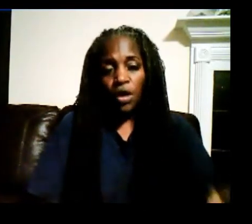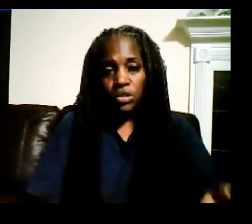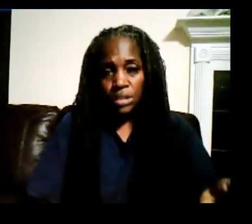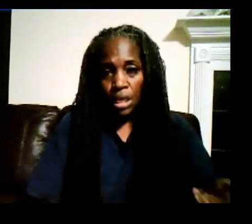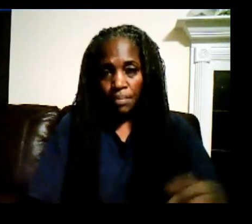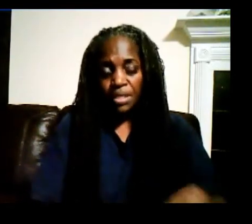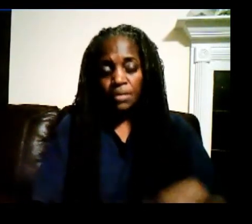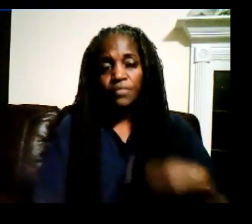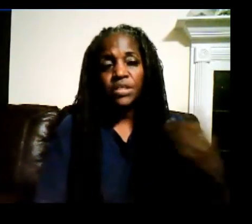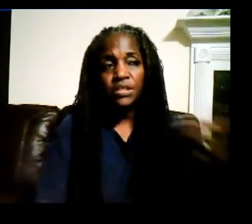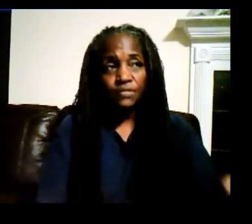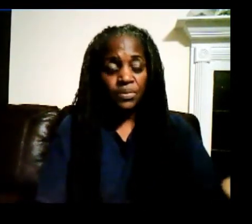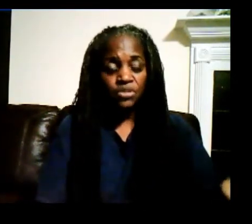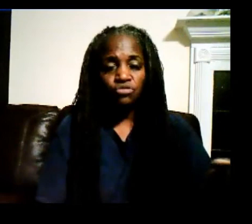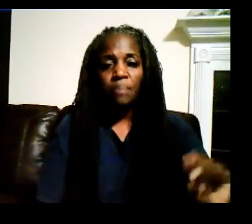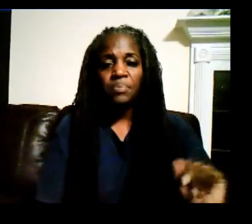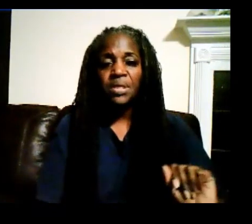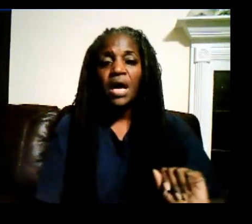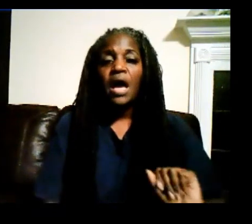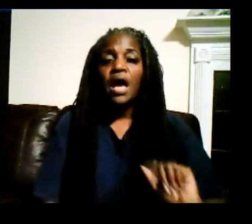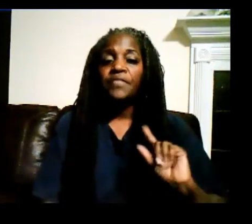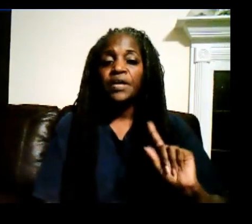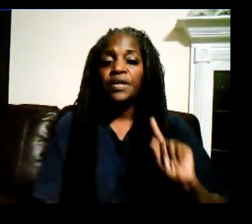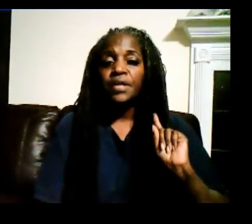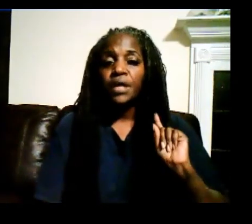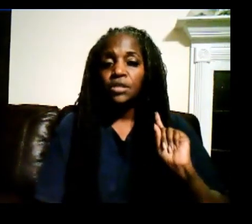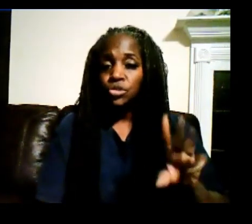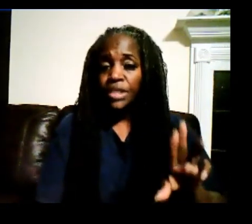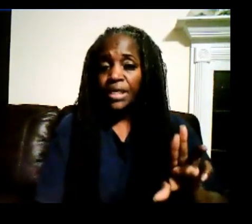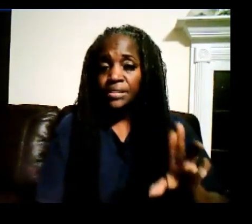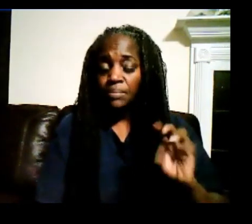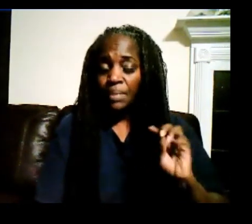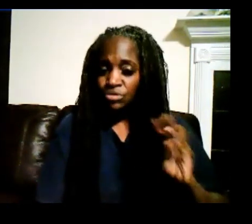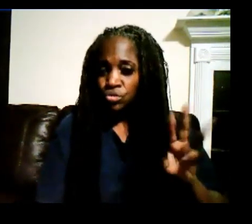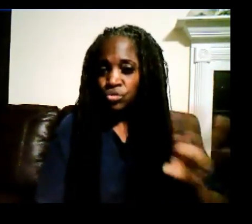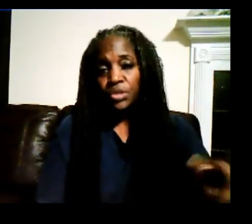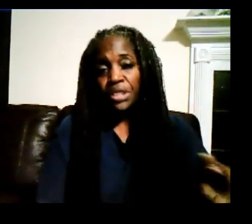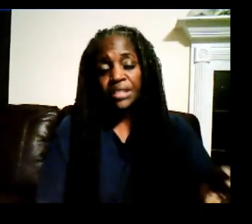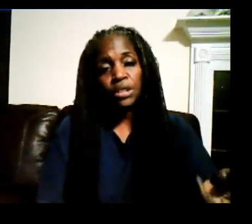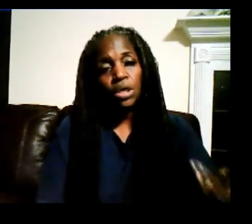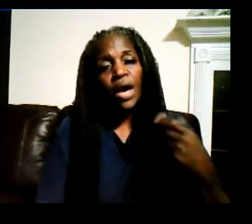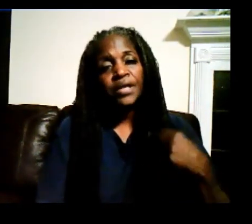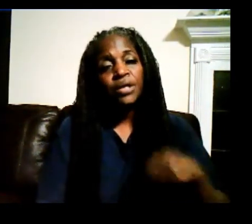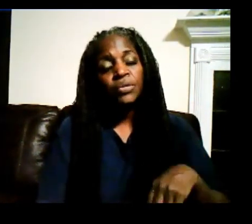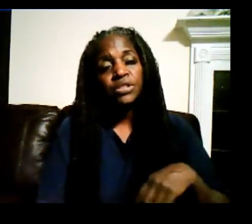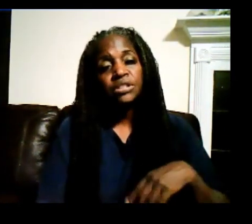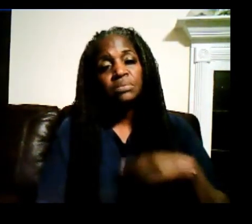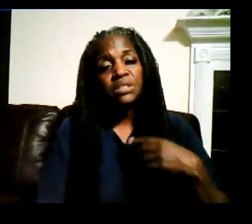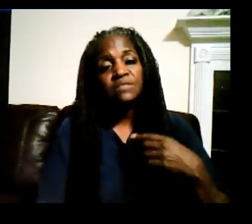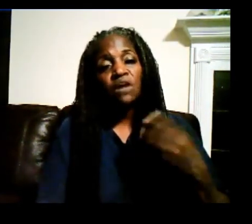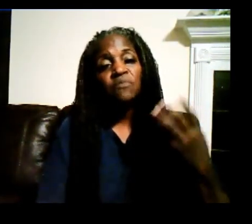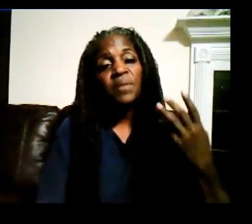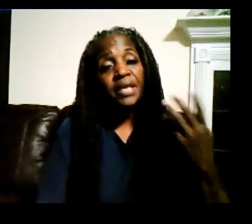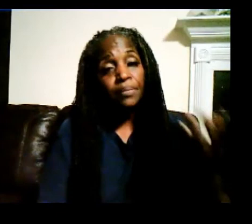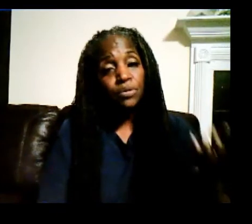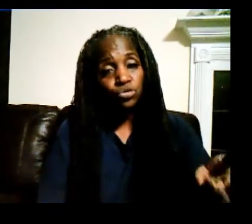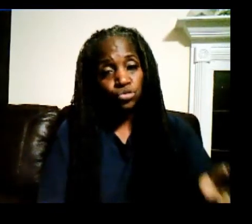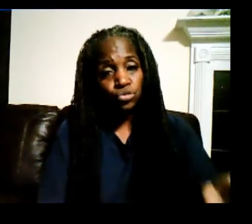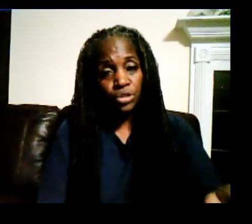fall is coming. So the leaves have been dropping. then two days, about two, three days ago, I noticed leaves off my neighbor's tree.